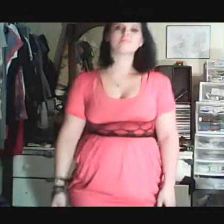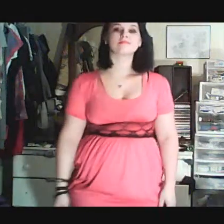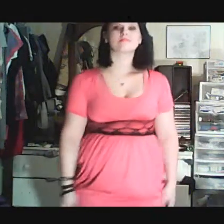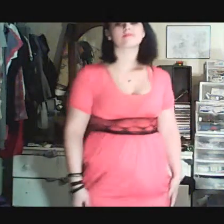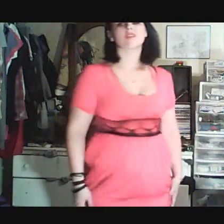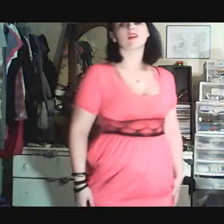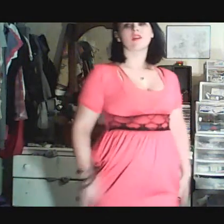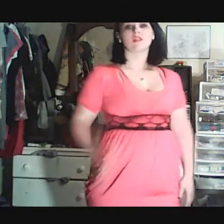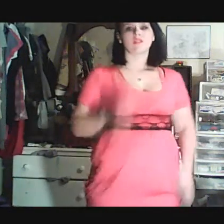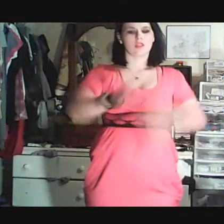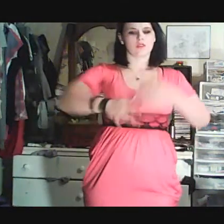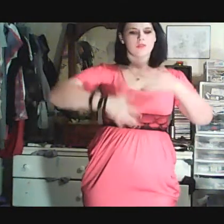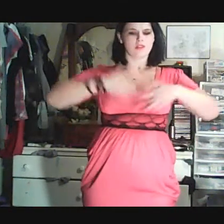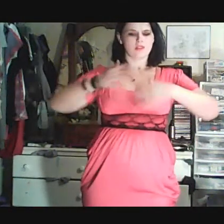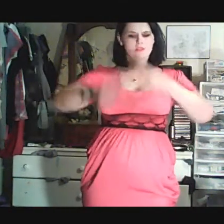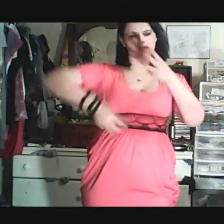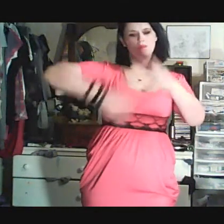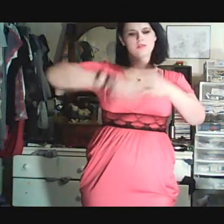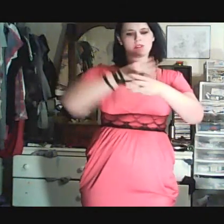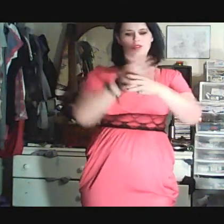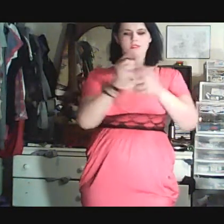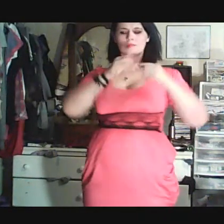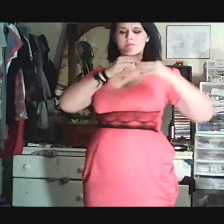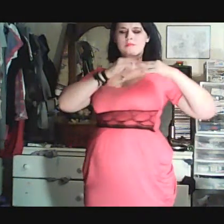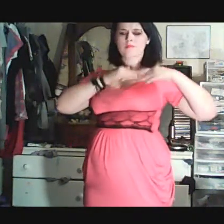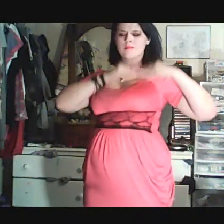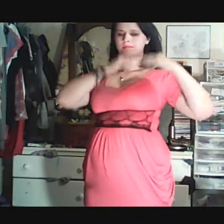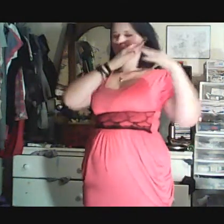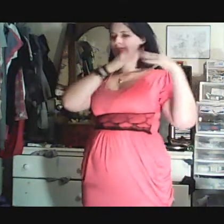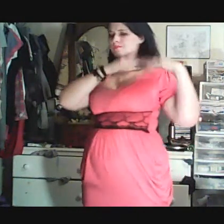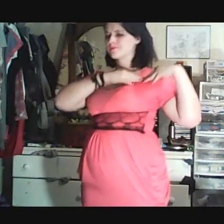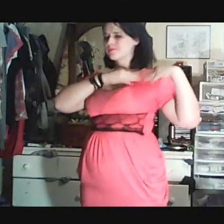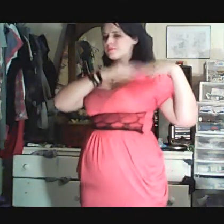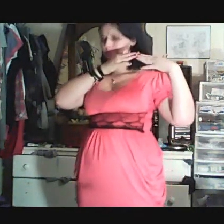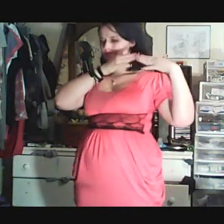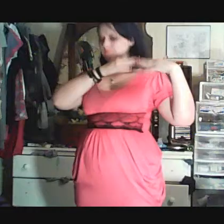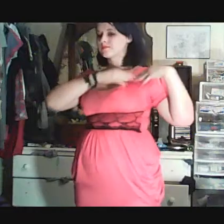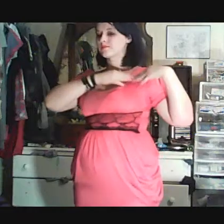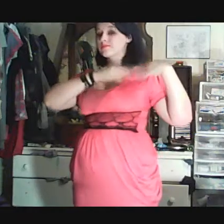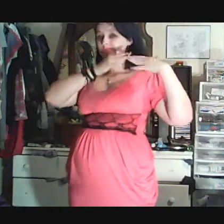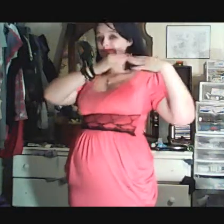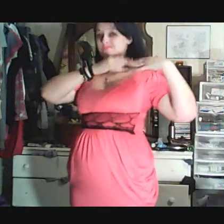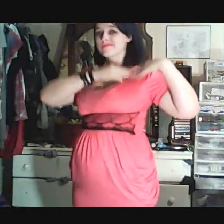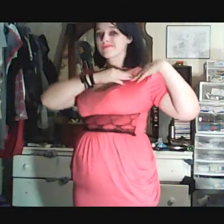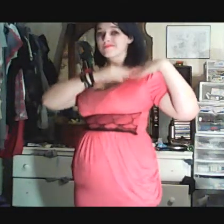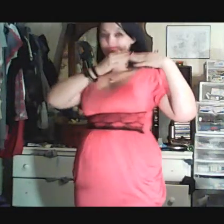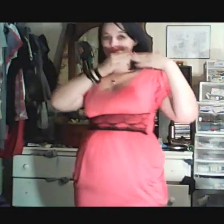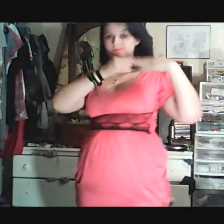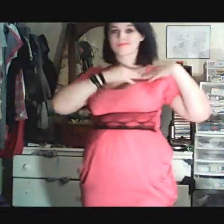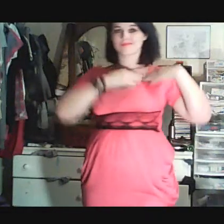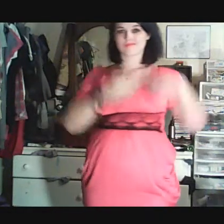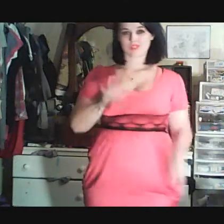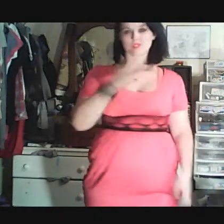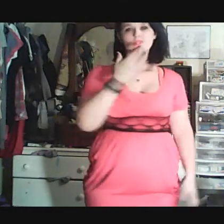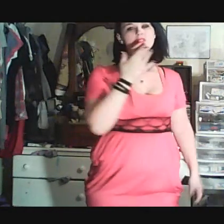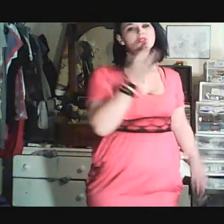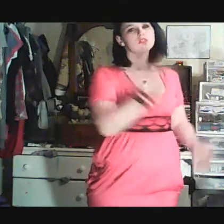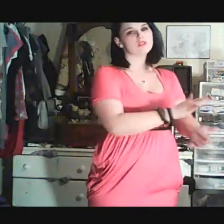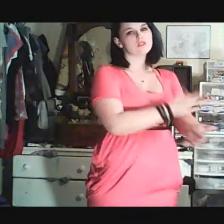You felt the weight of the world fall off your shoulder, and to your favorite song,